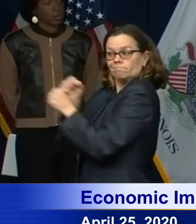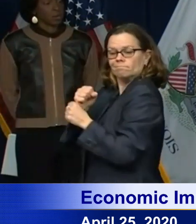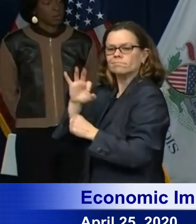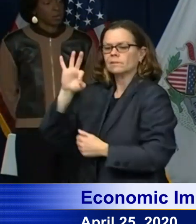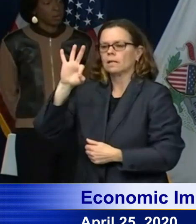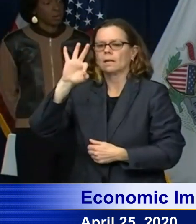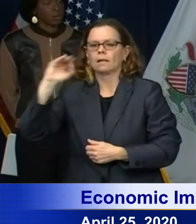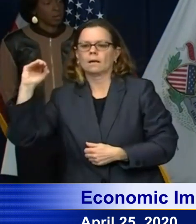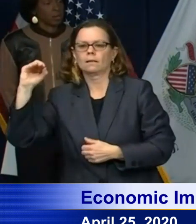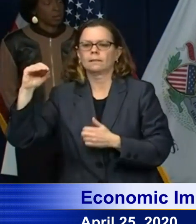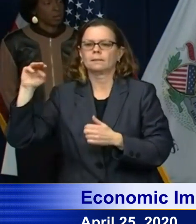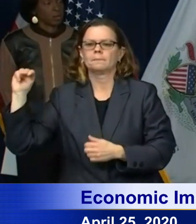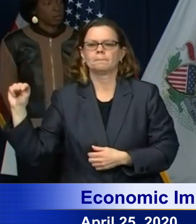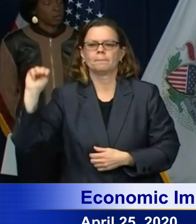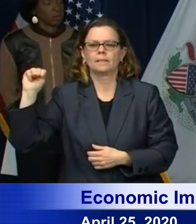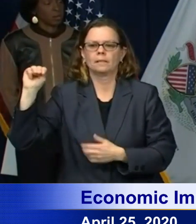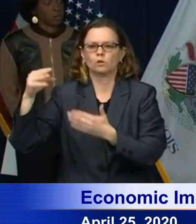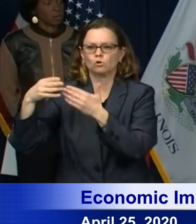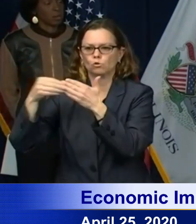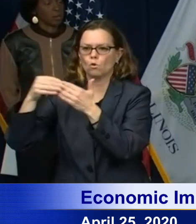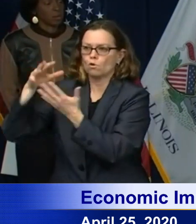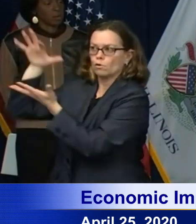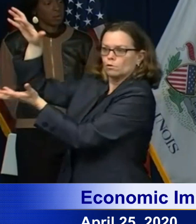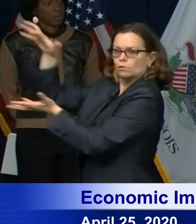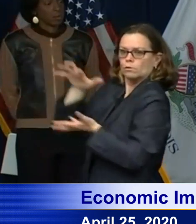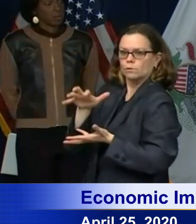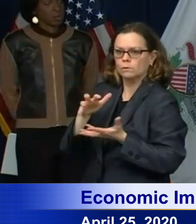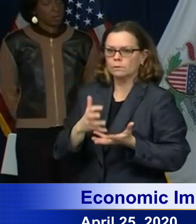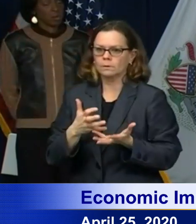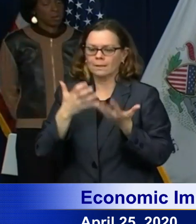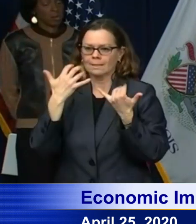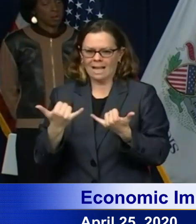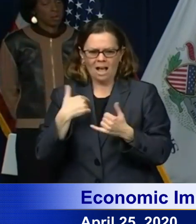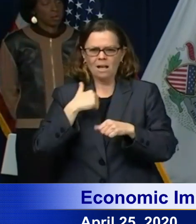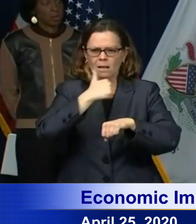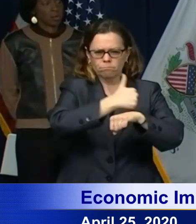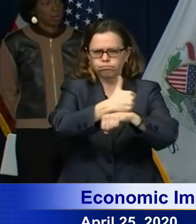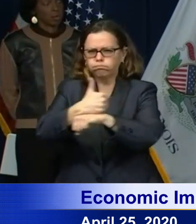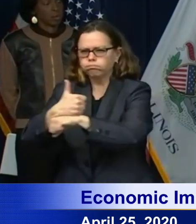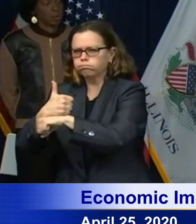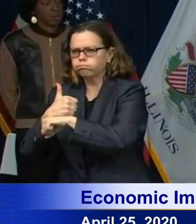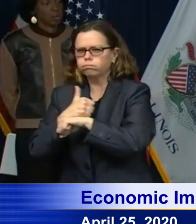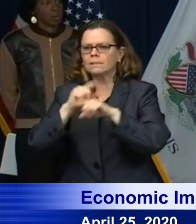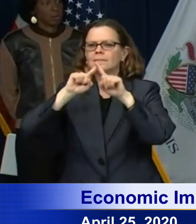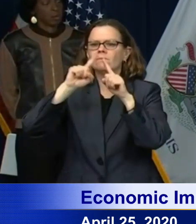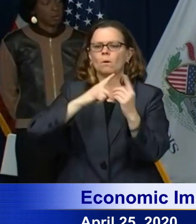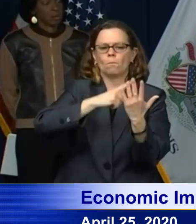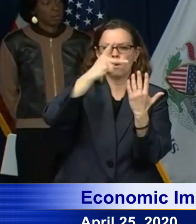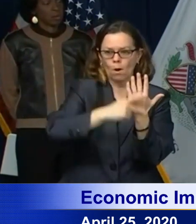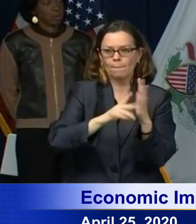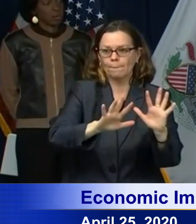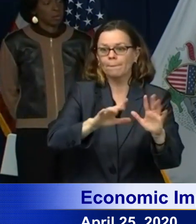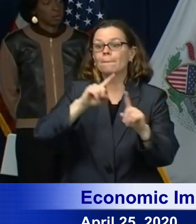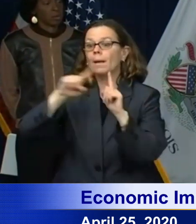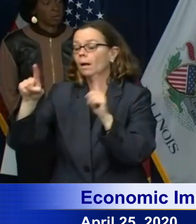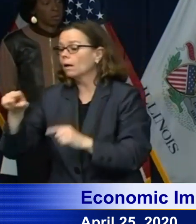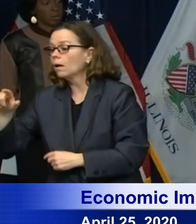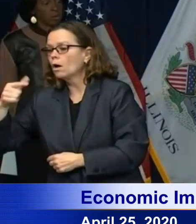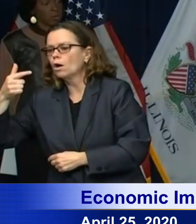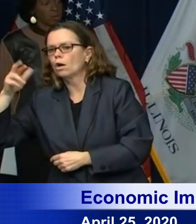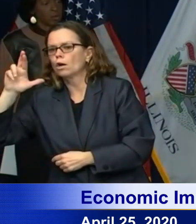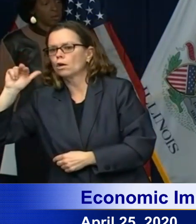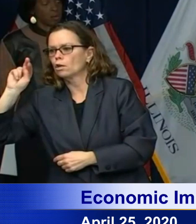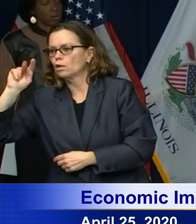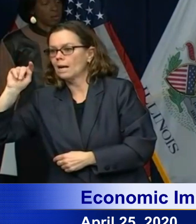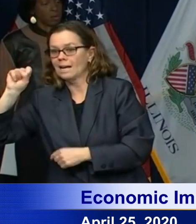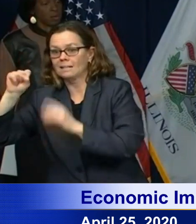support in grants, not loans, but grants to companies across the small companies, small businesses across